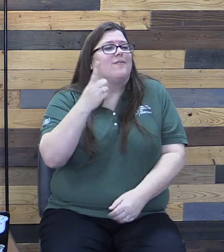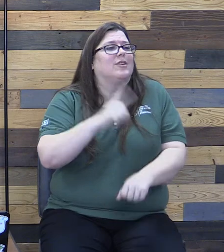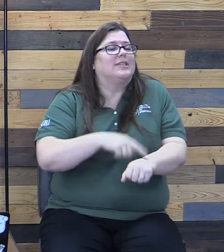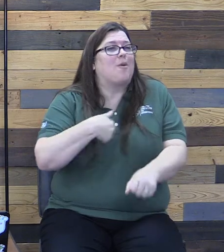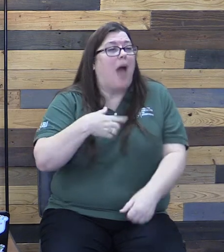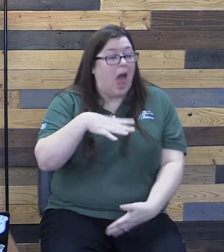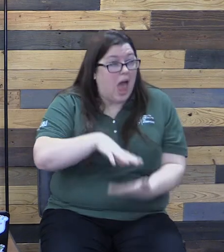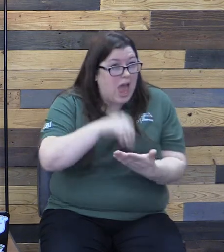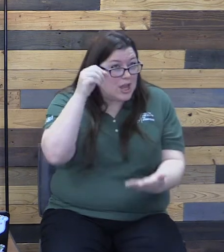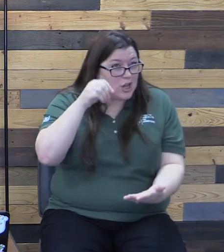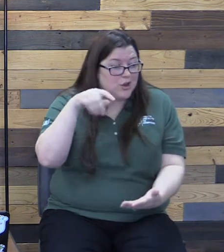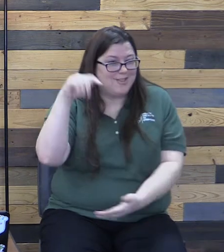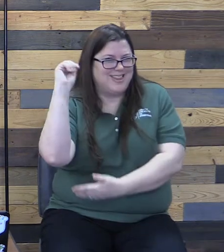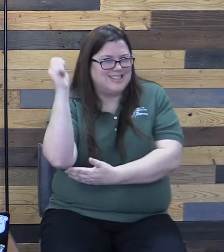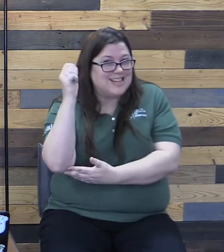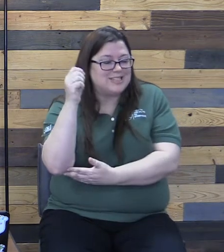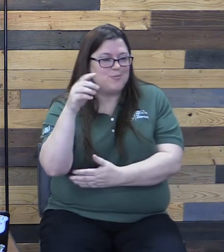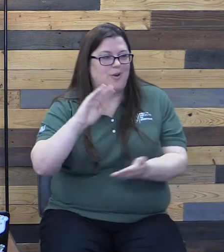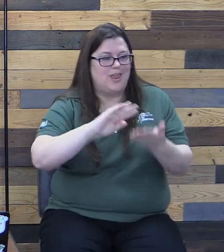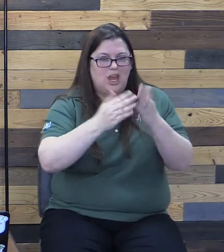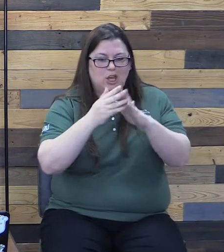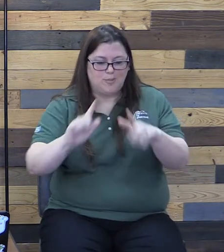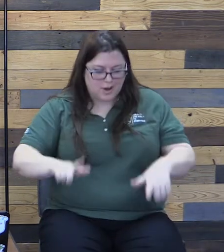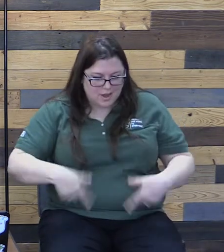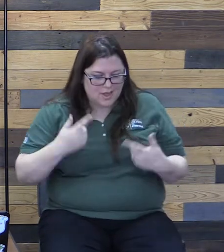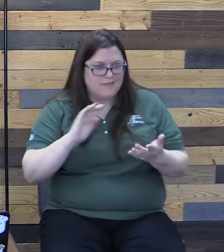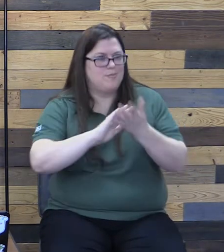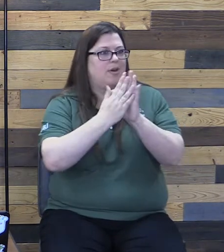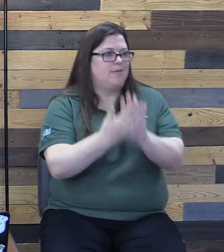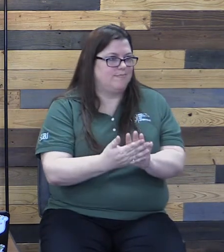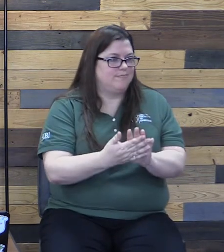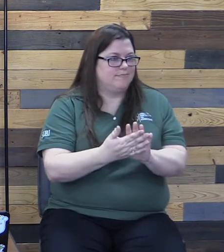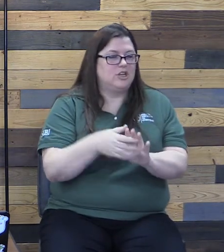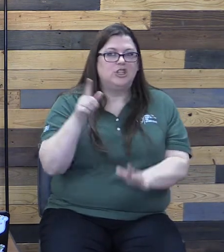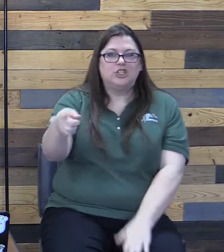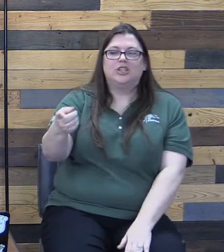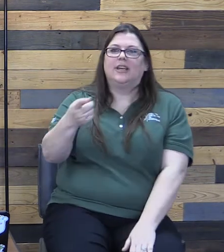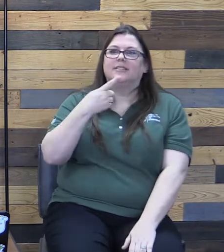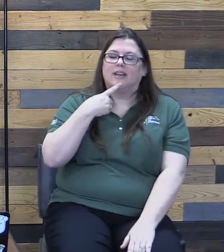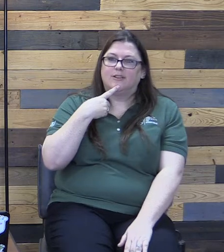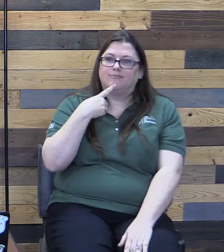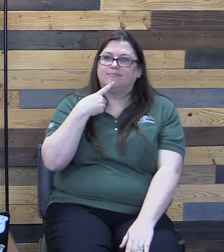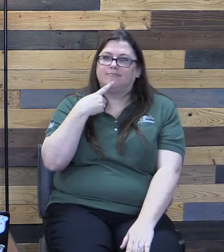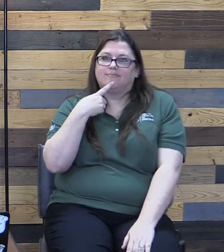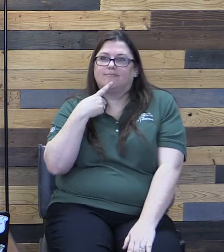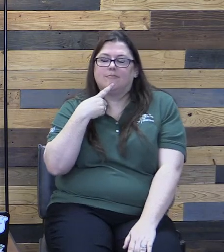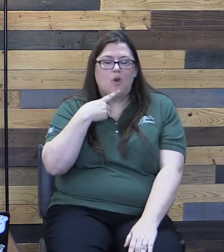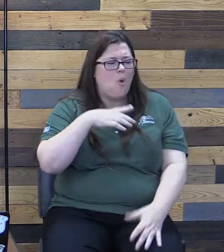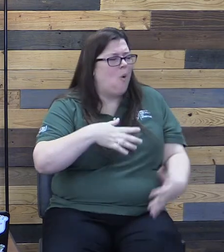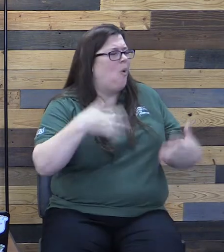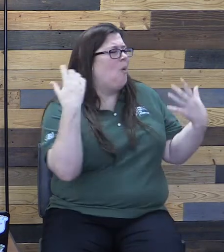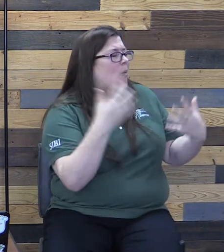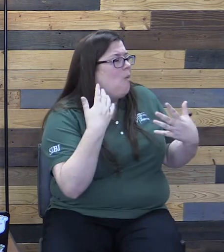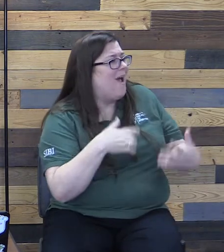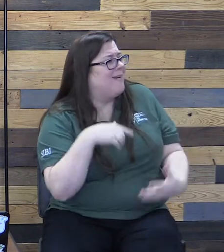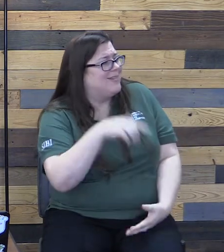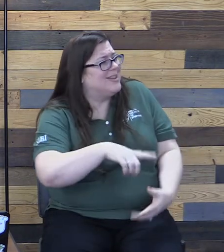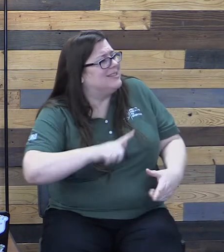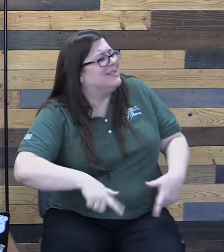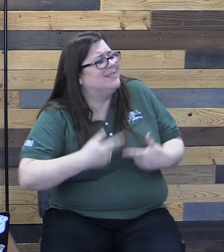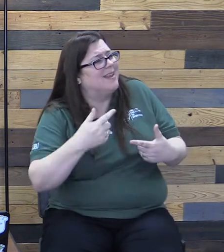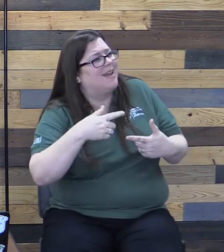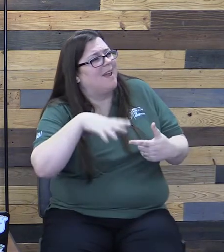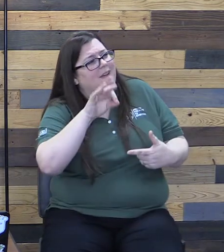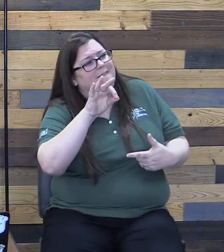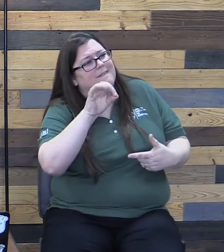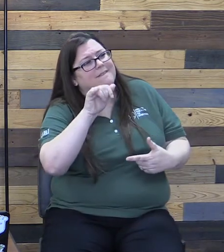testimony that community life can be. She said, wow, this is like a fairy tale.